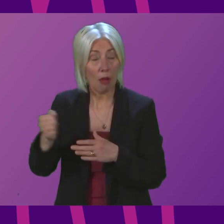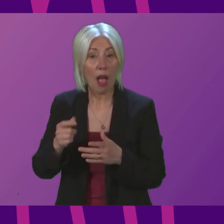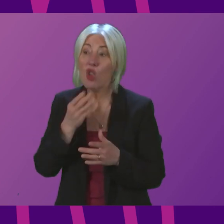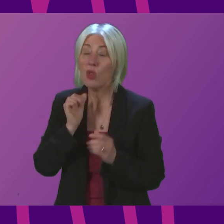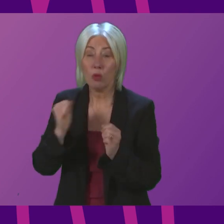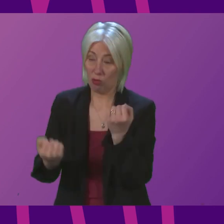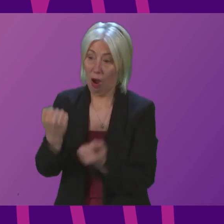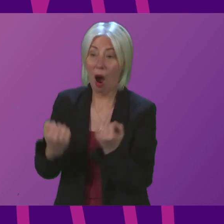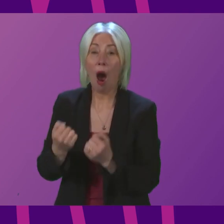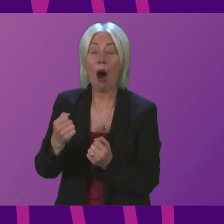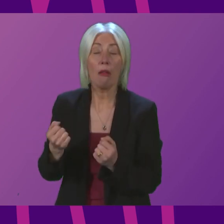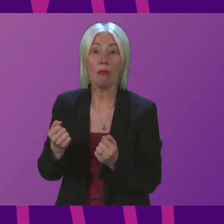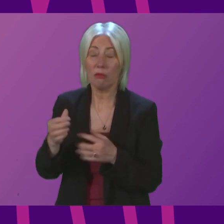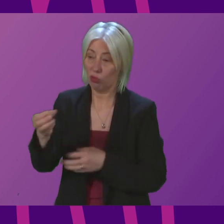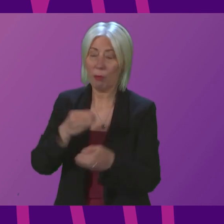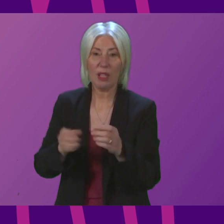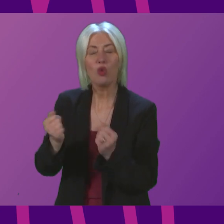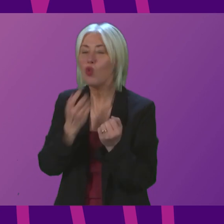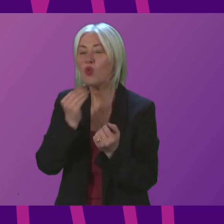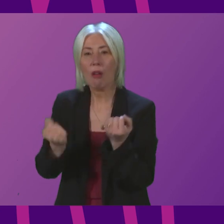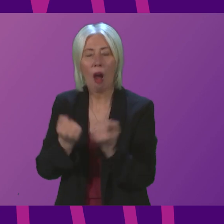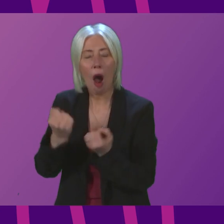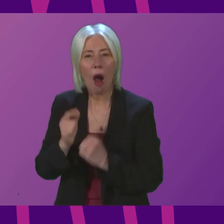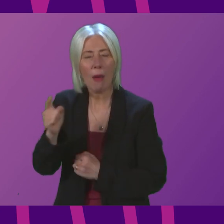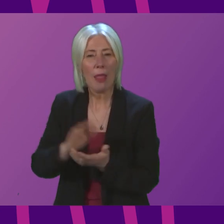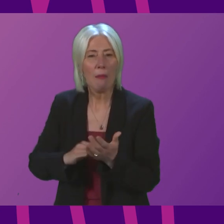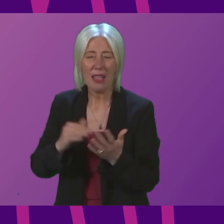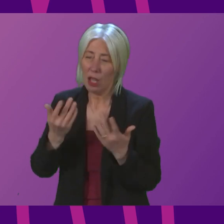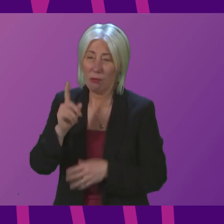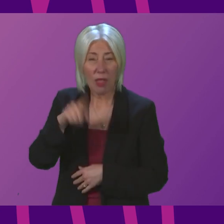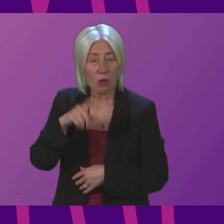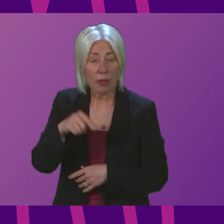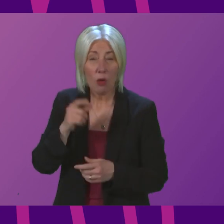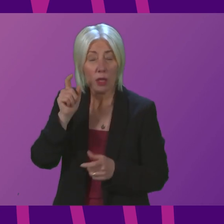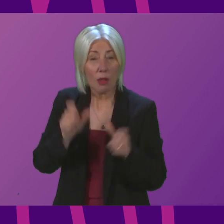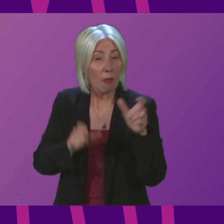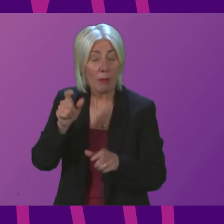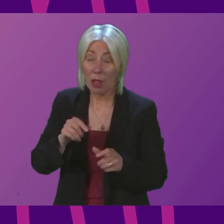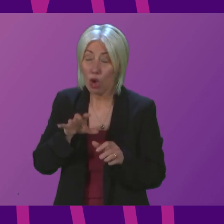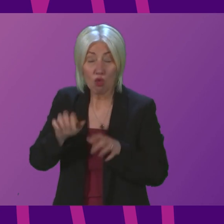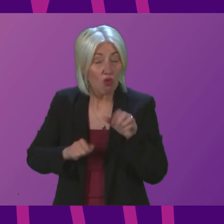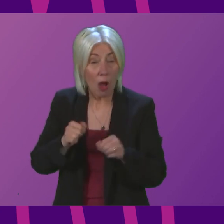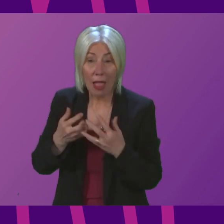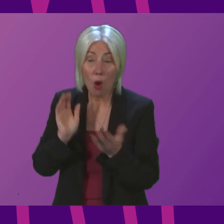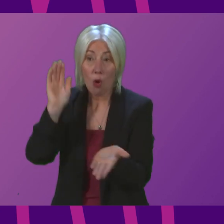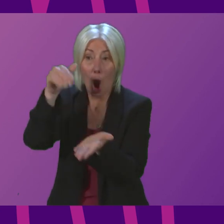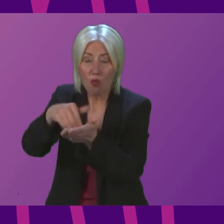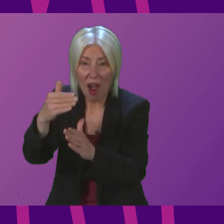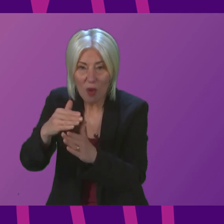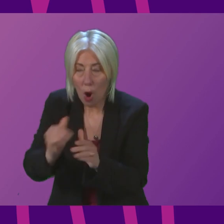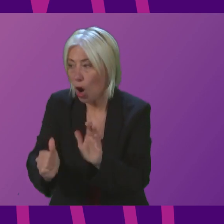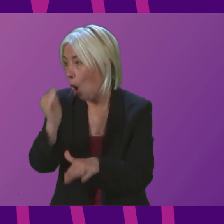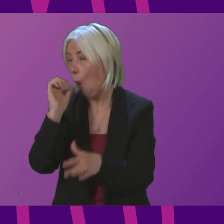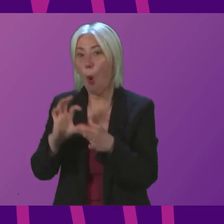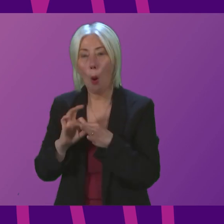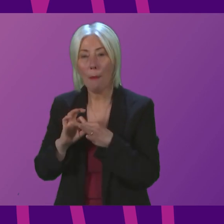vehicles instead what this failure means in practice is tens of thousands of people struggling to get to and from work more people out